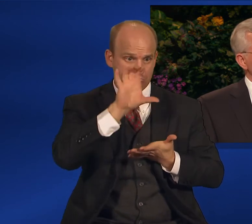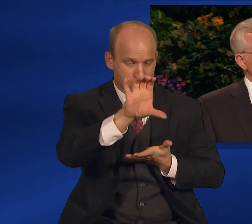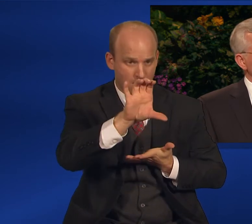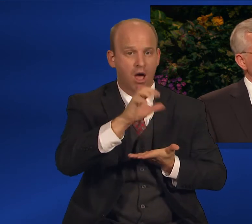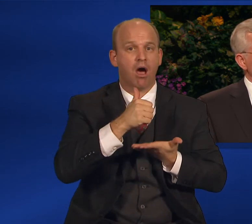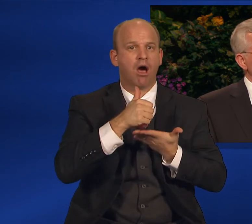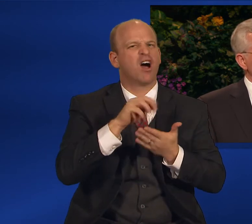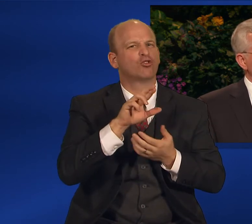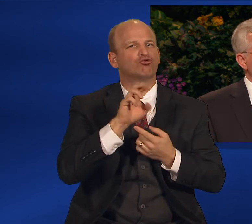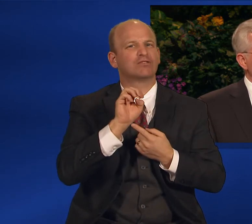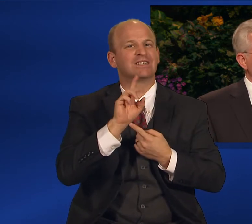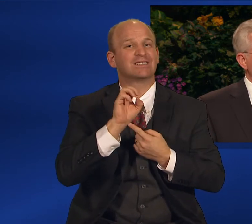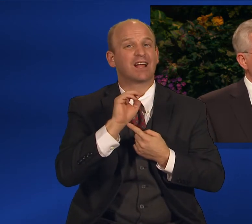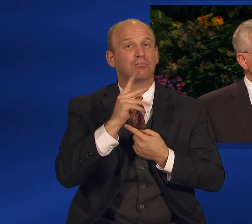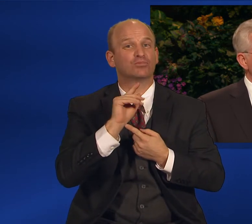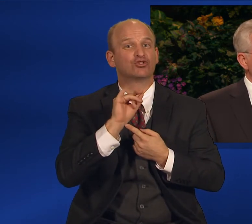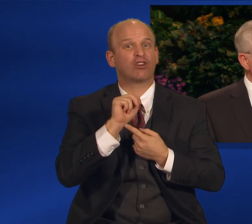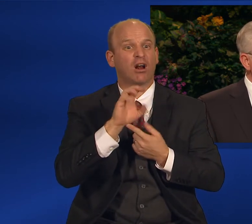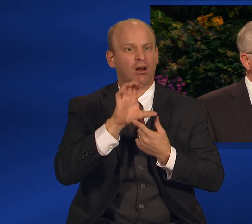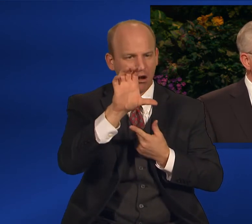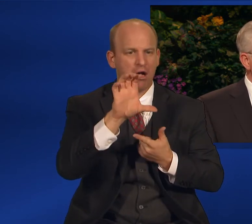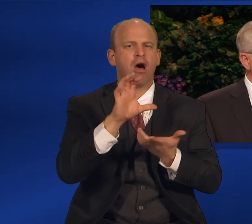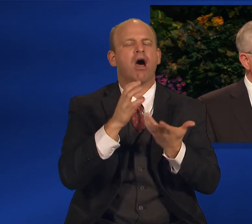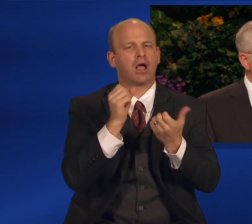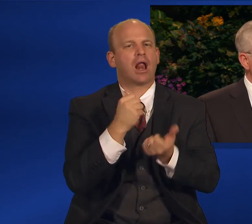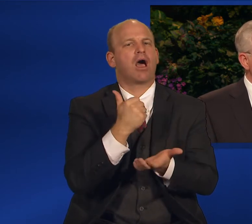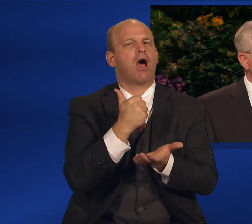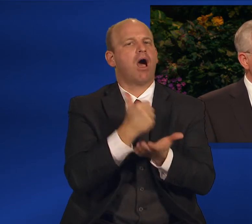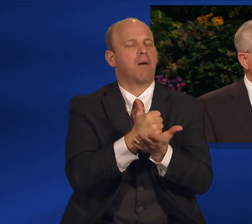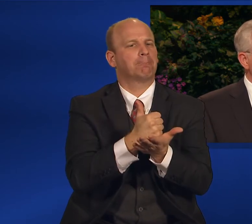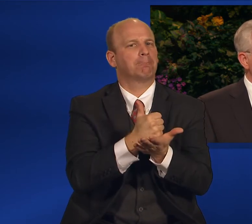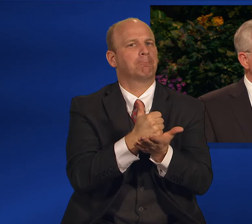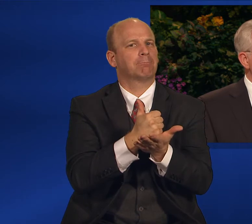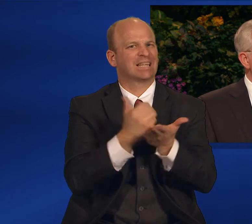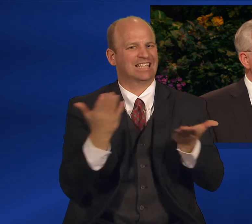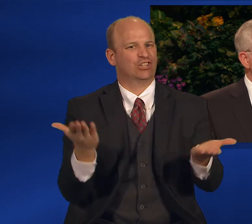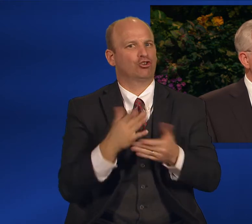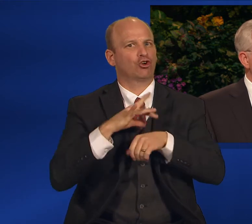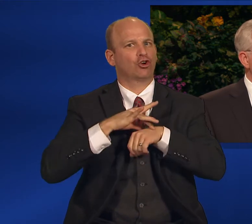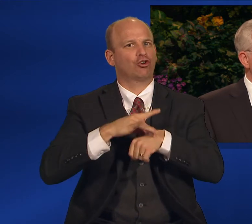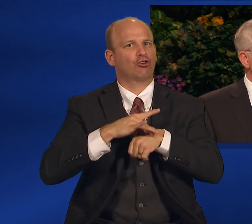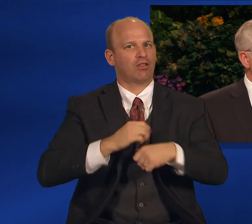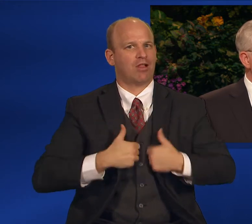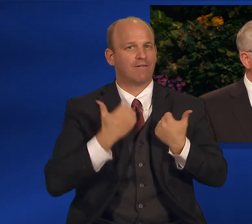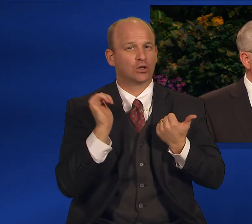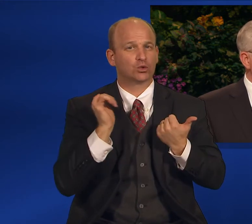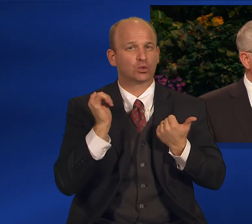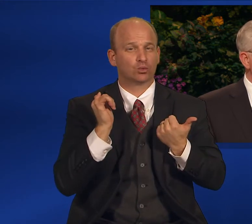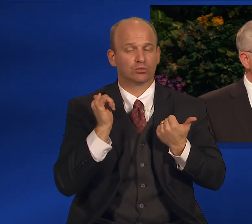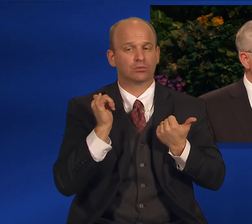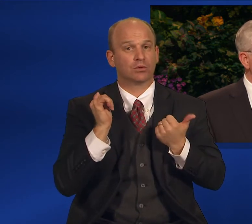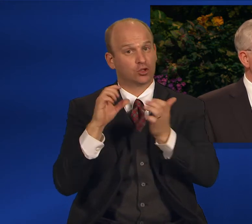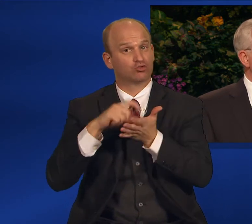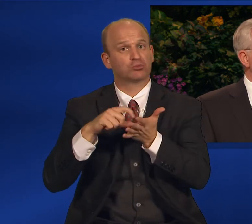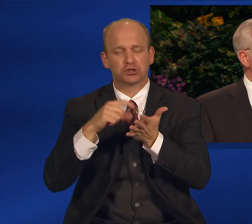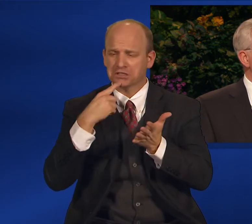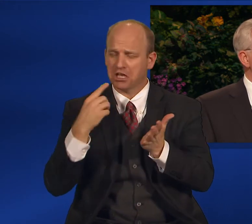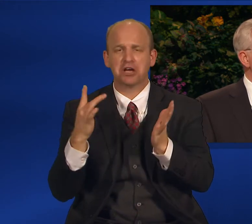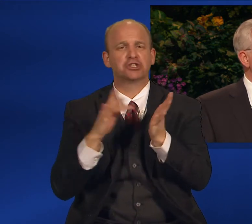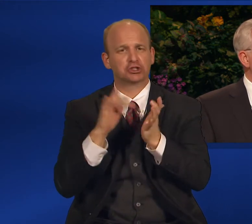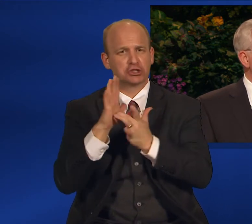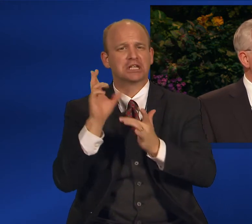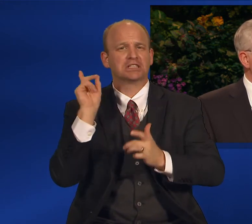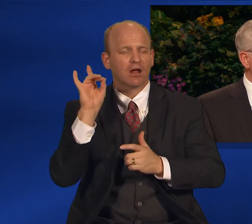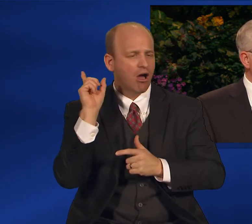Jesus is said to have gone about doing good, which included healing the sick and infirm, supplying